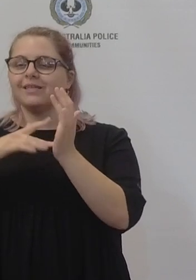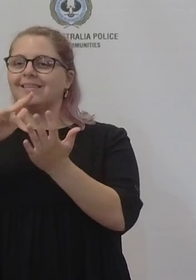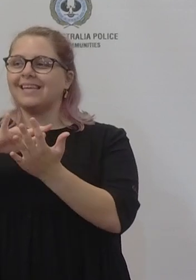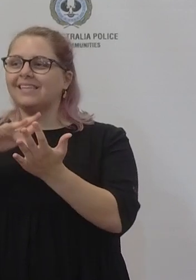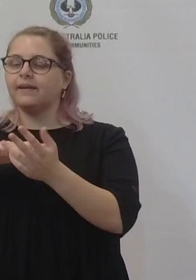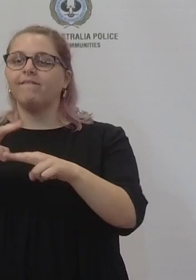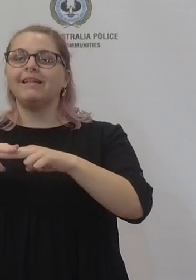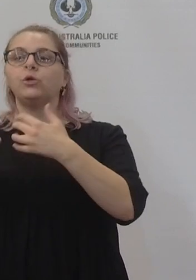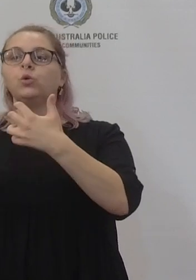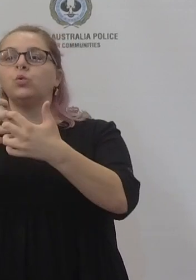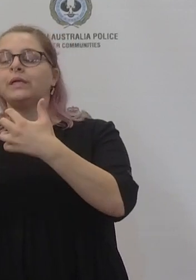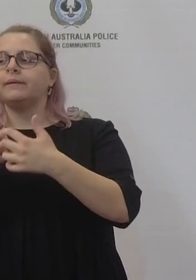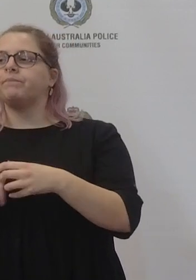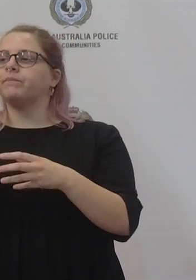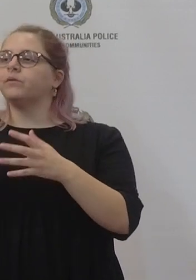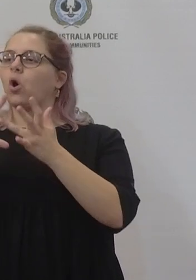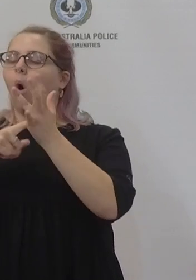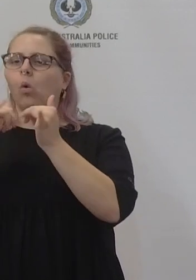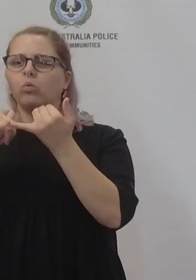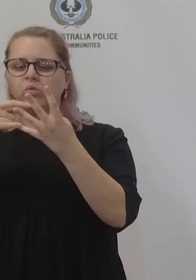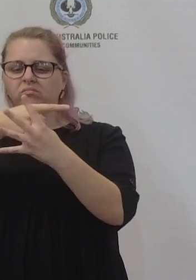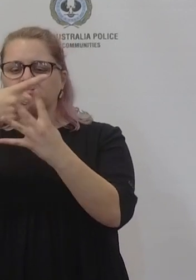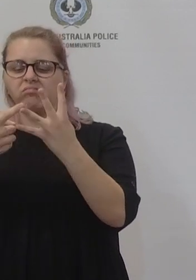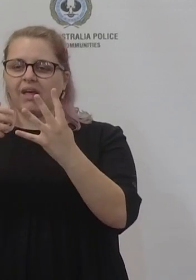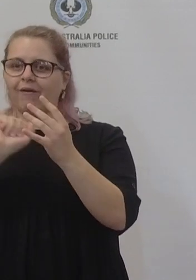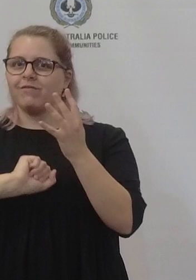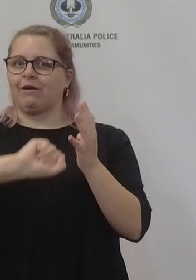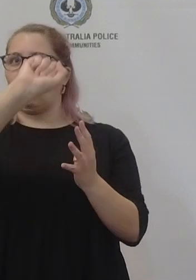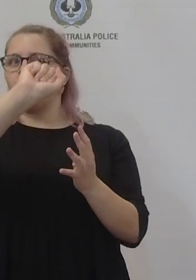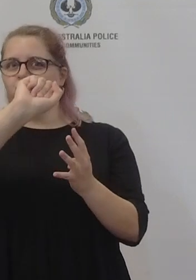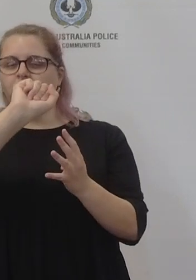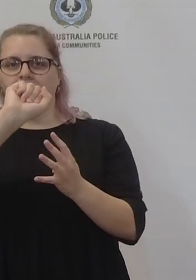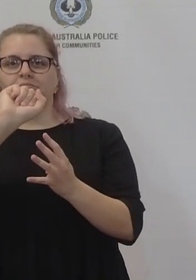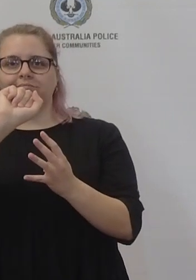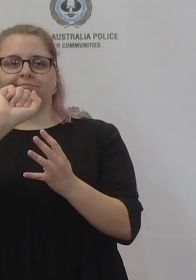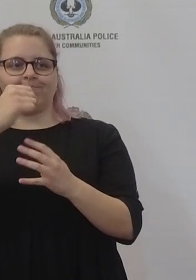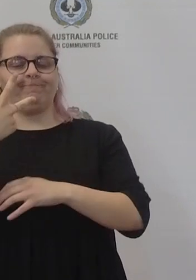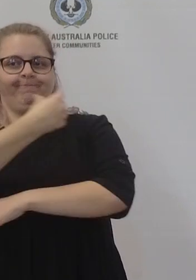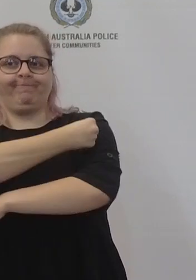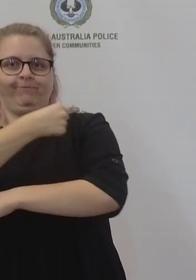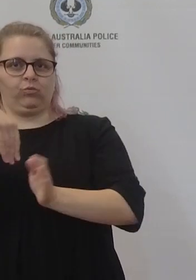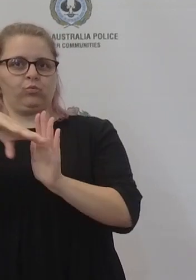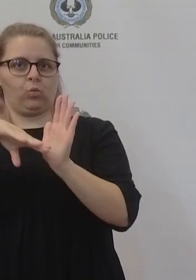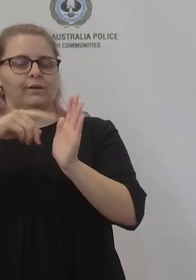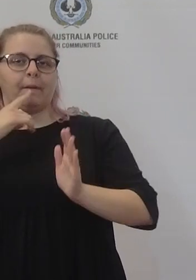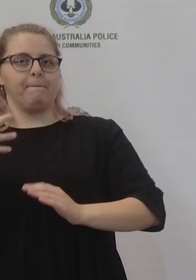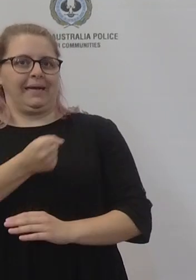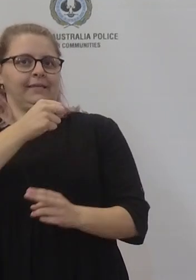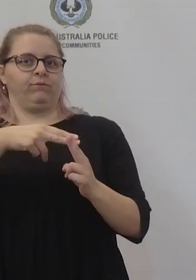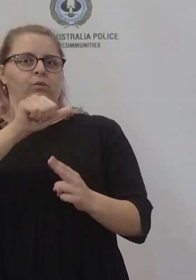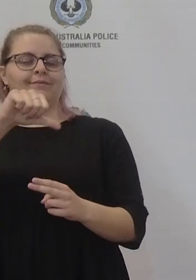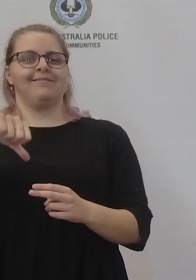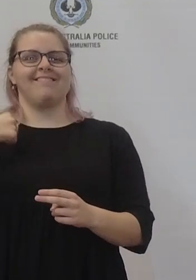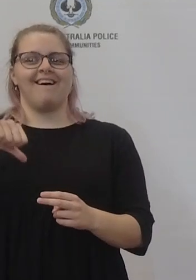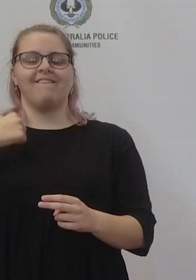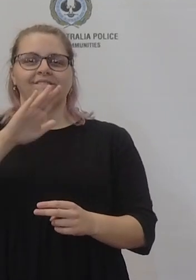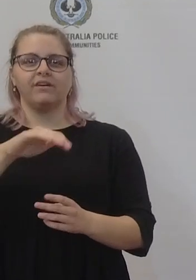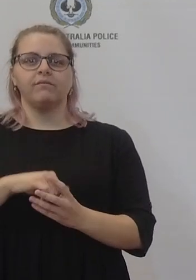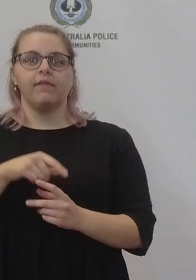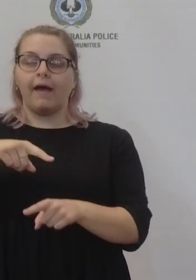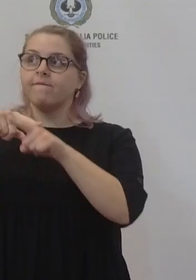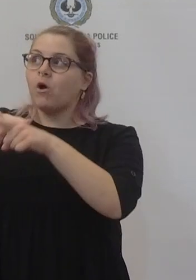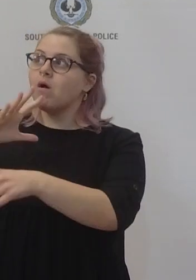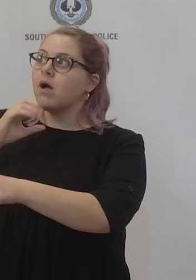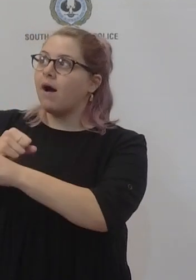University Coles uh have mandated vaccination requirements for their staff and it hasn't come in under a government